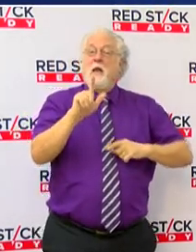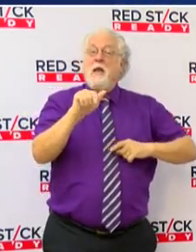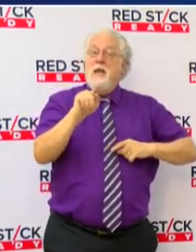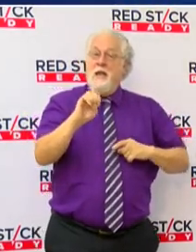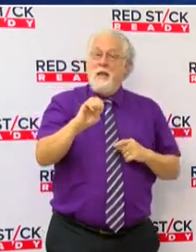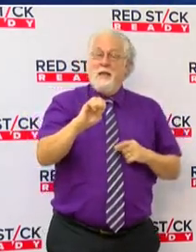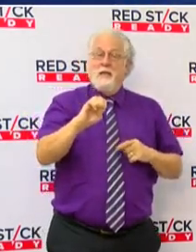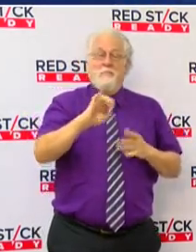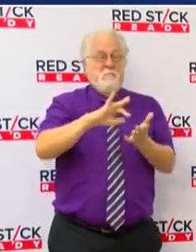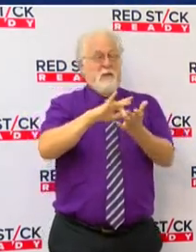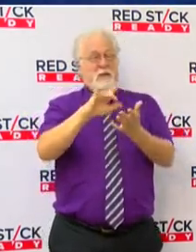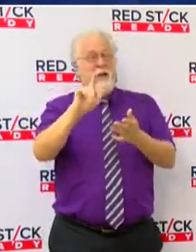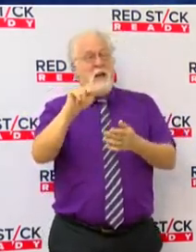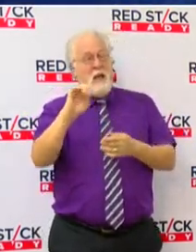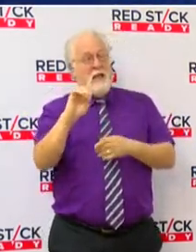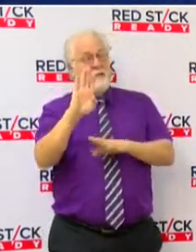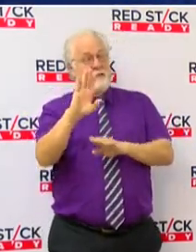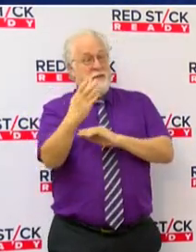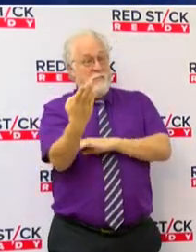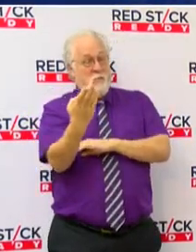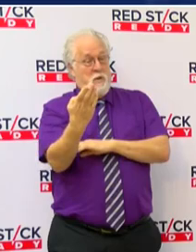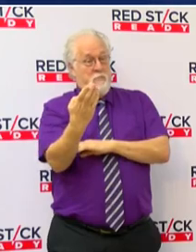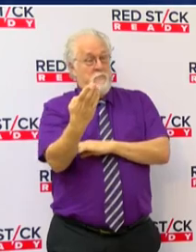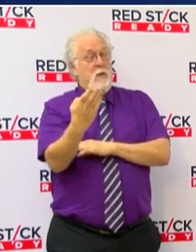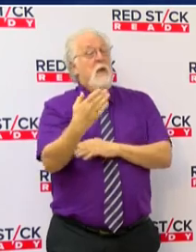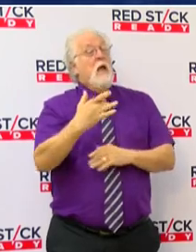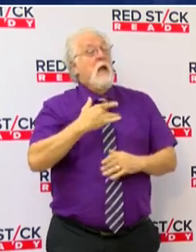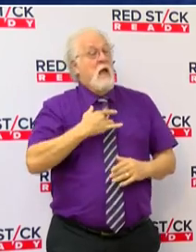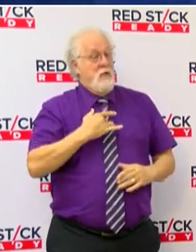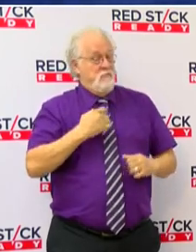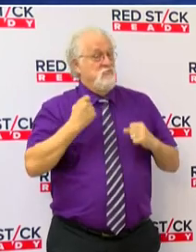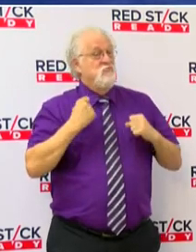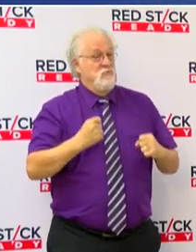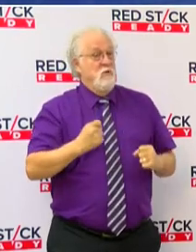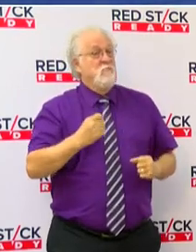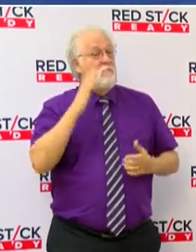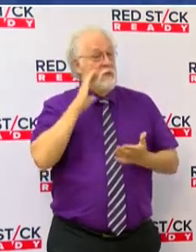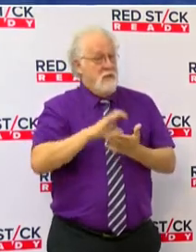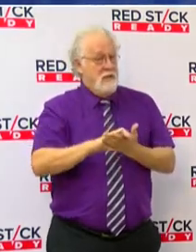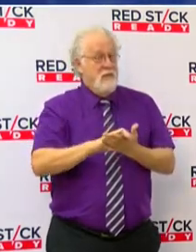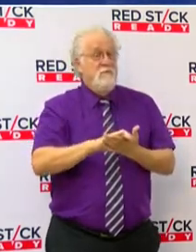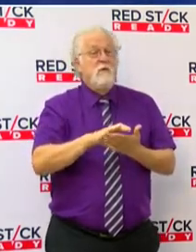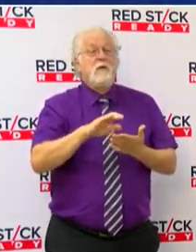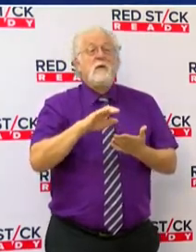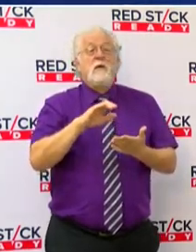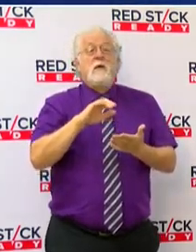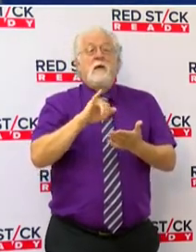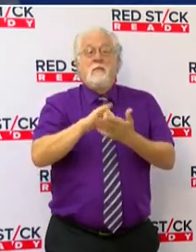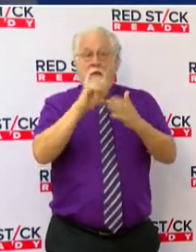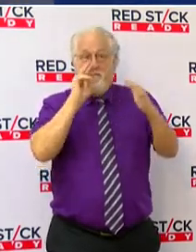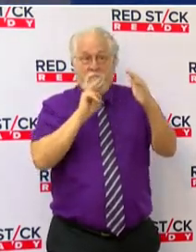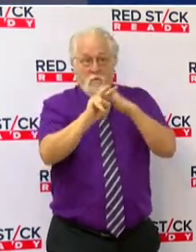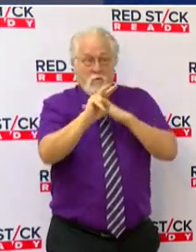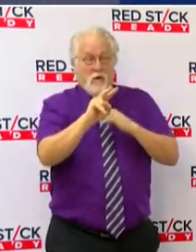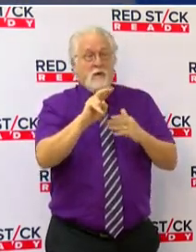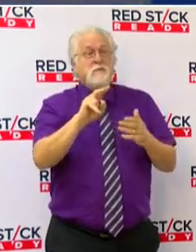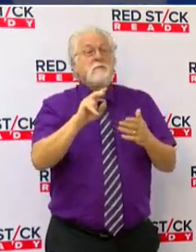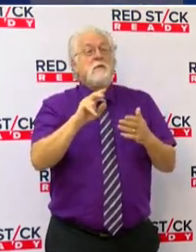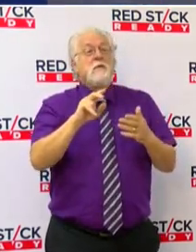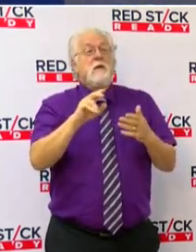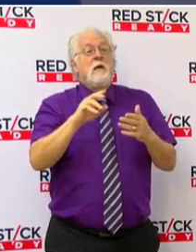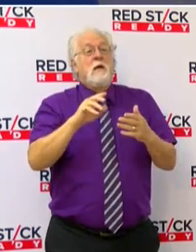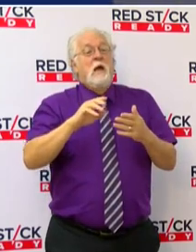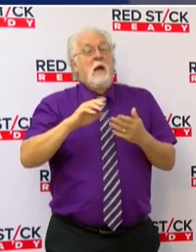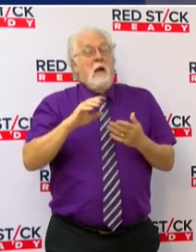morning. There is high confidence with the forecast track and intensity of the system moderate confidence